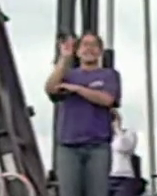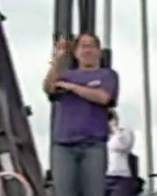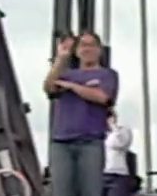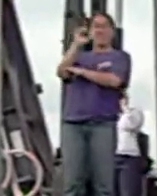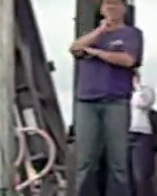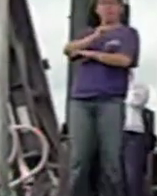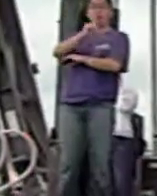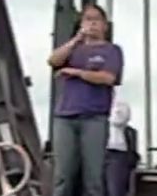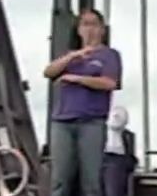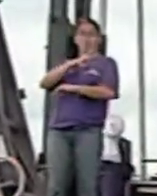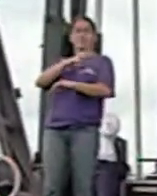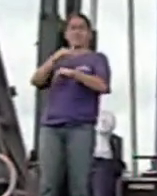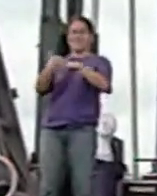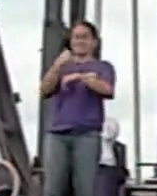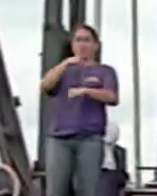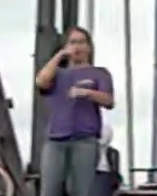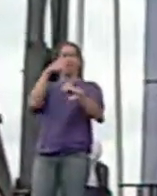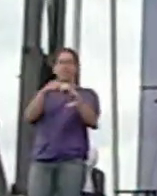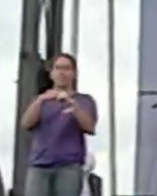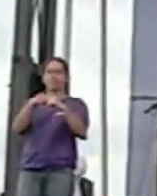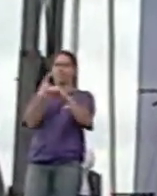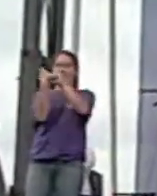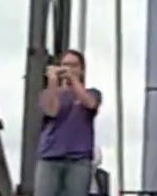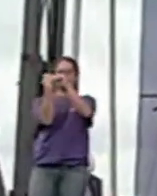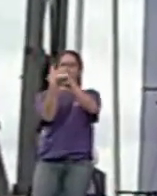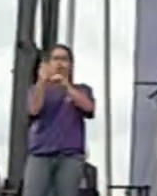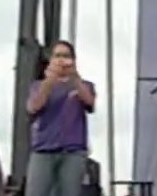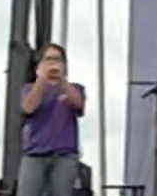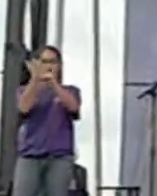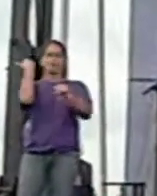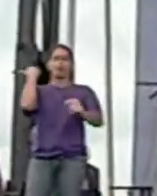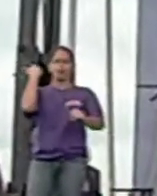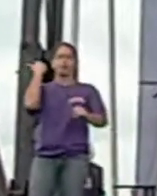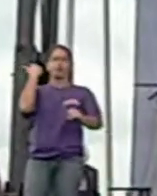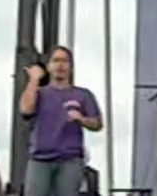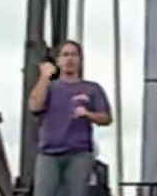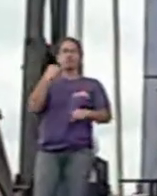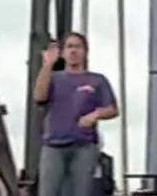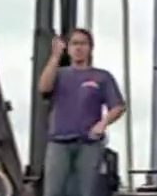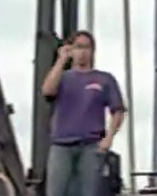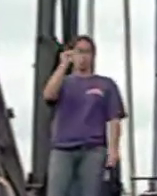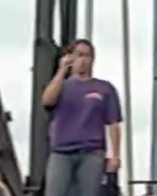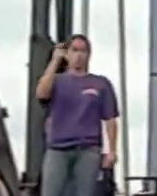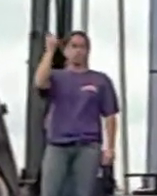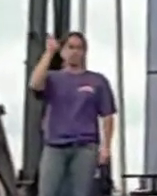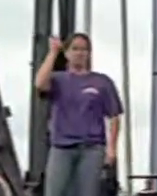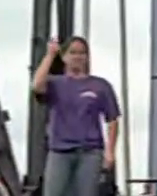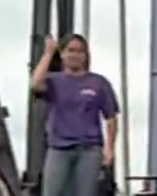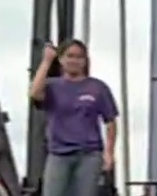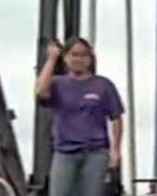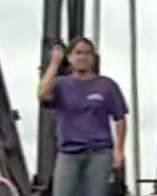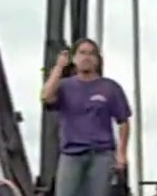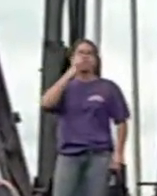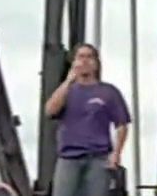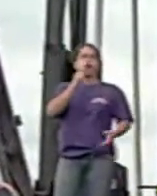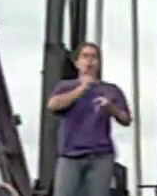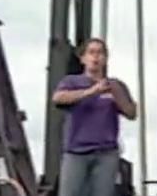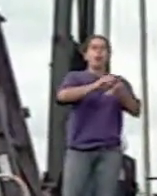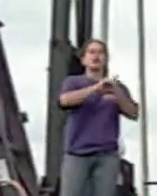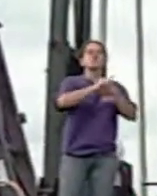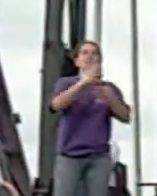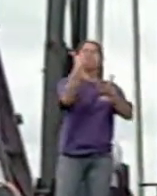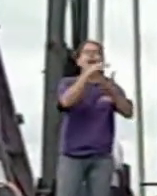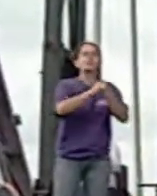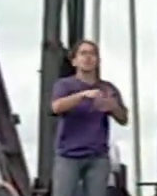who sent me a letter a year ago. She's on Social Security. She wrote me a check for $5